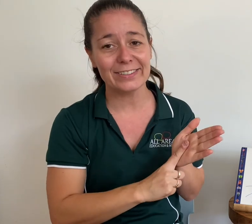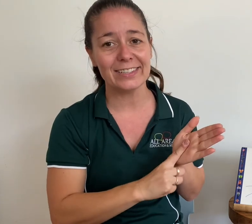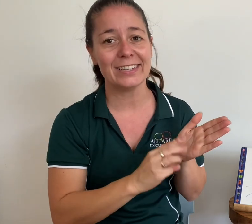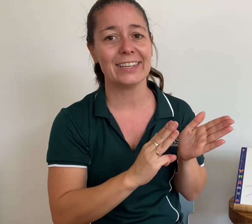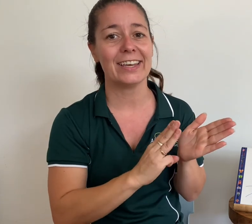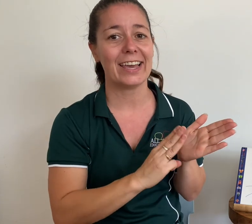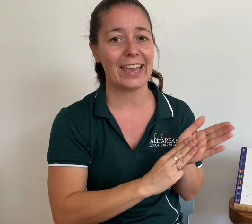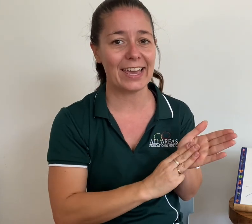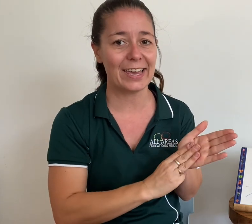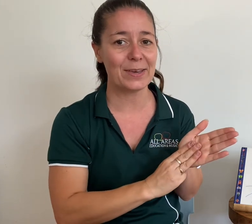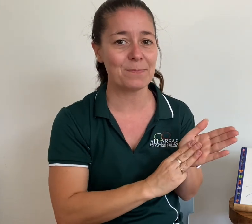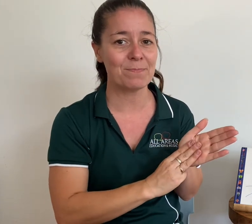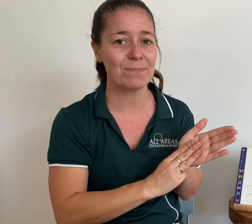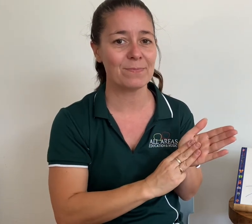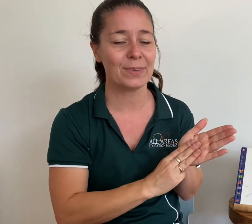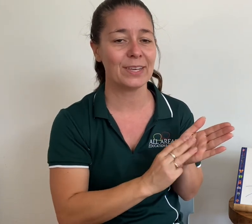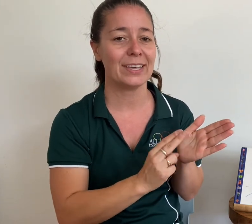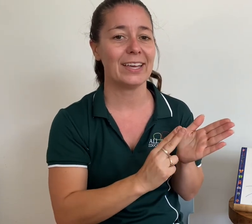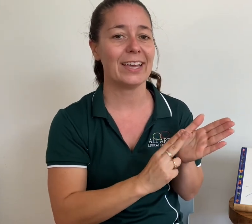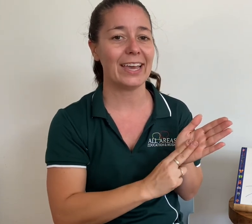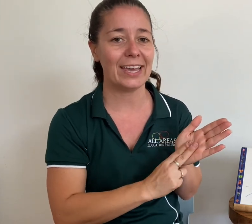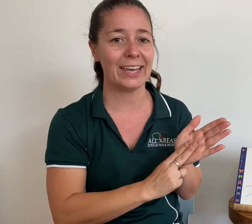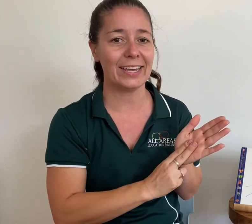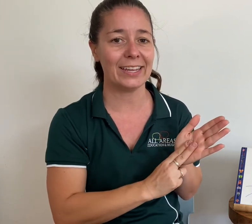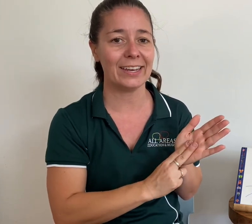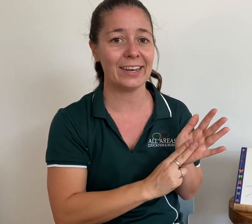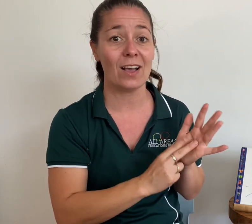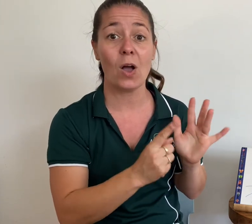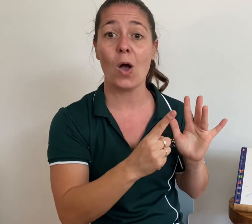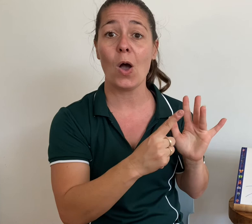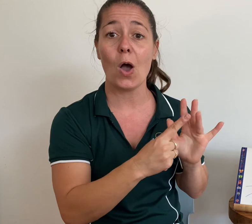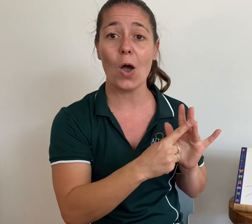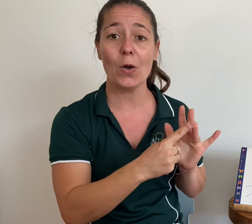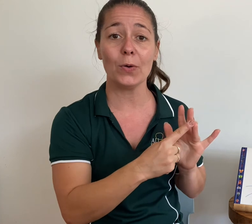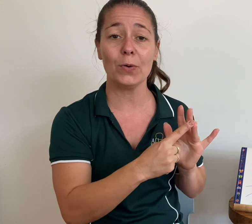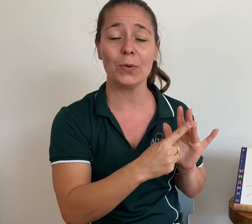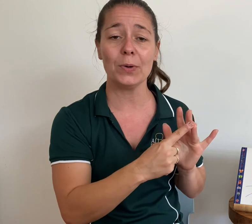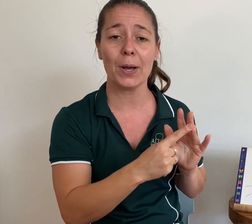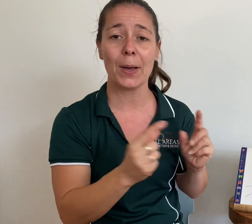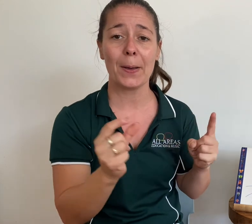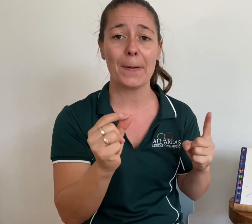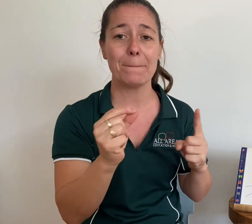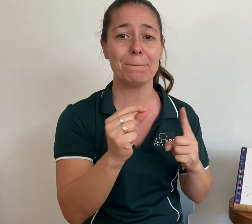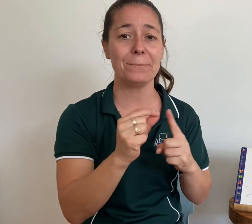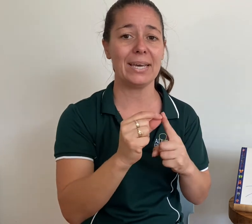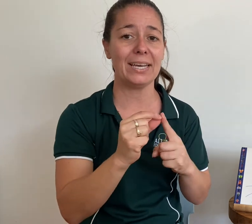M, N, O, P,